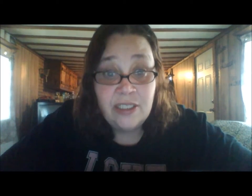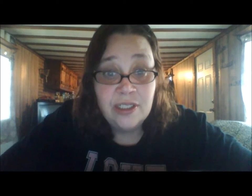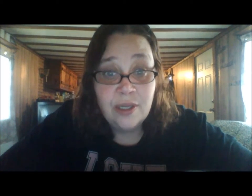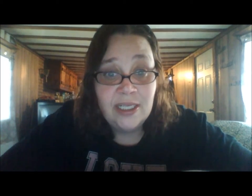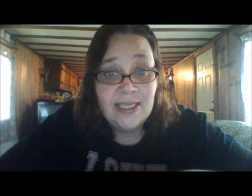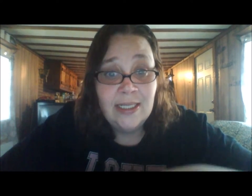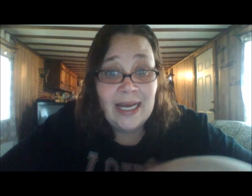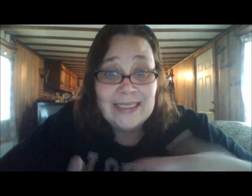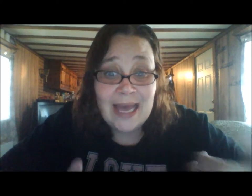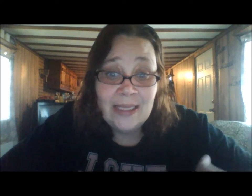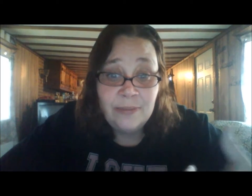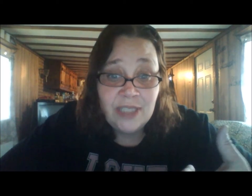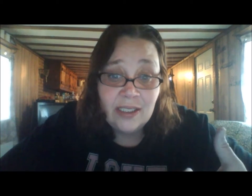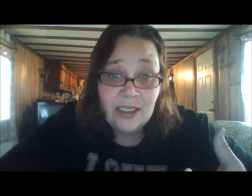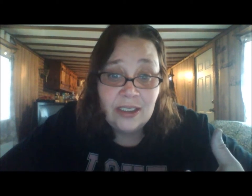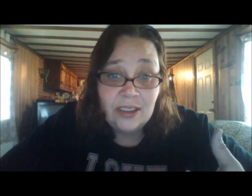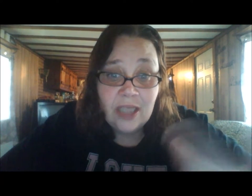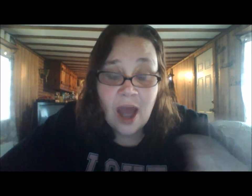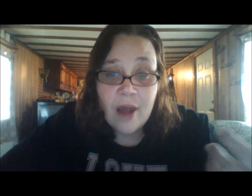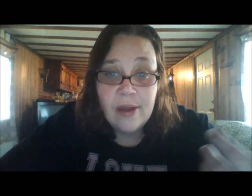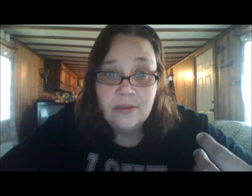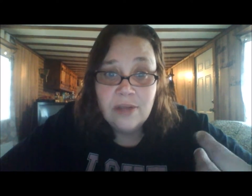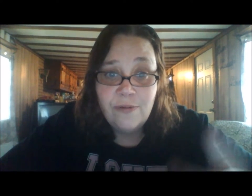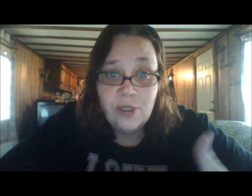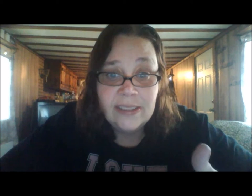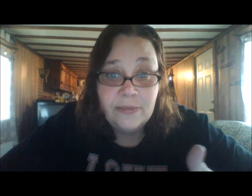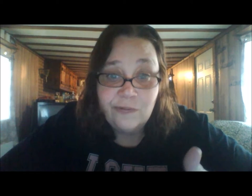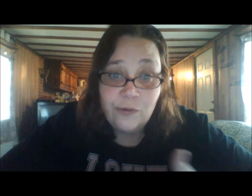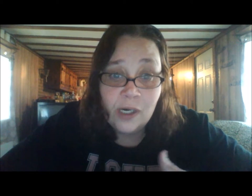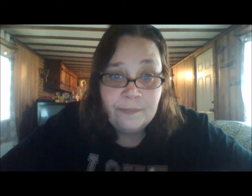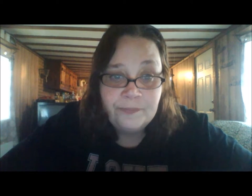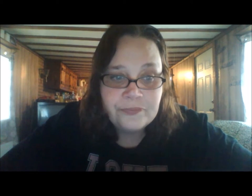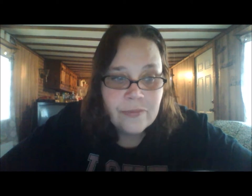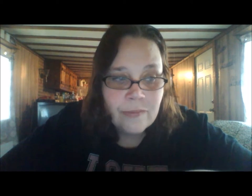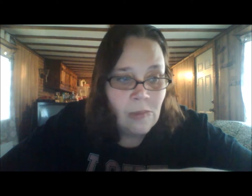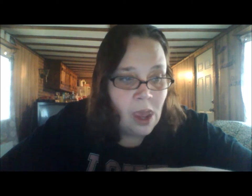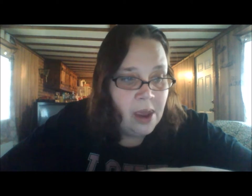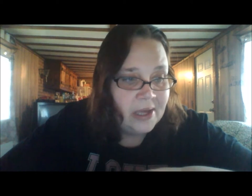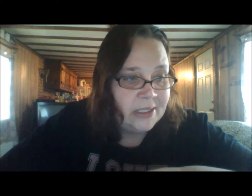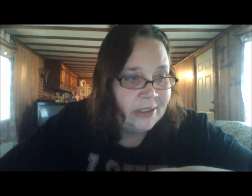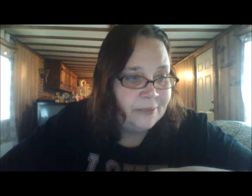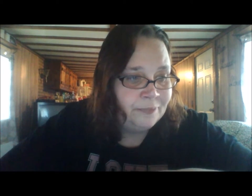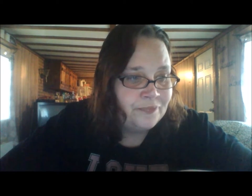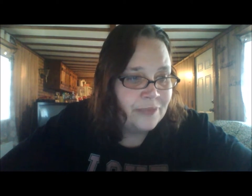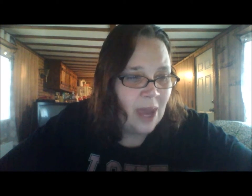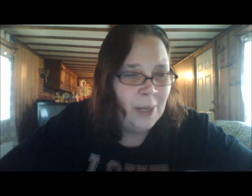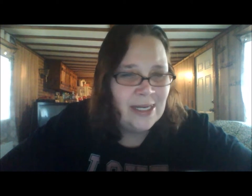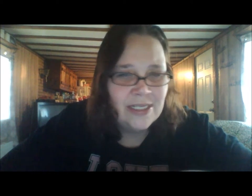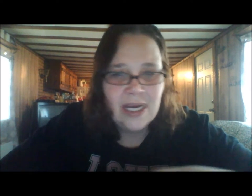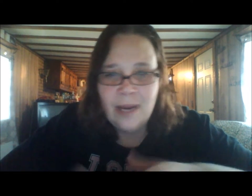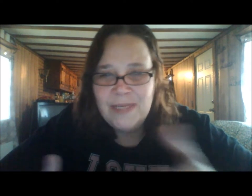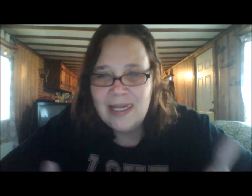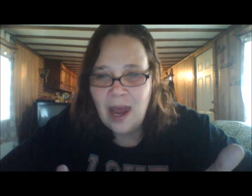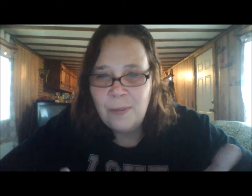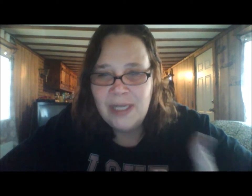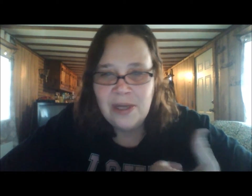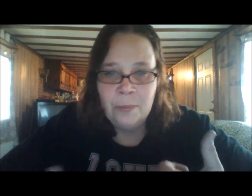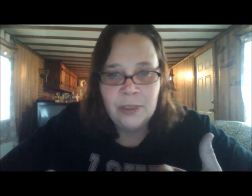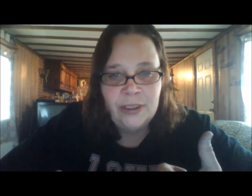I just started the Asylum Challenge for instance four. Um, I'm probably just going to update that on my Tumblr